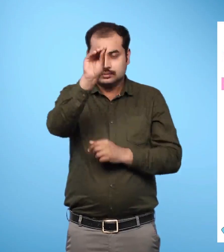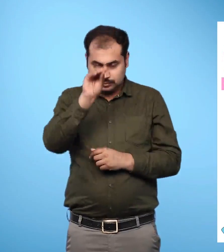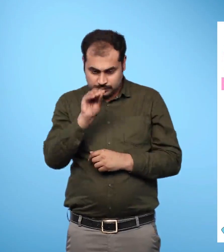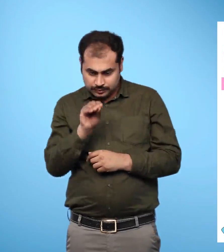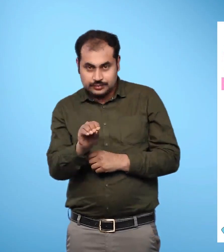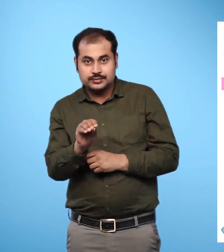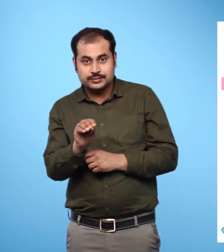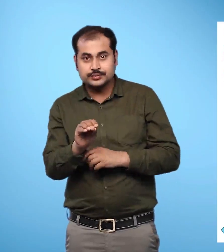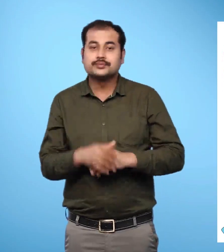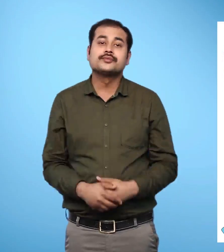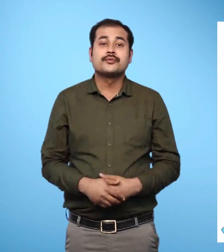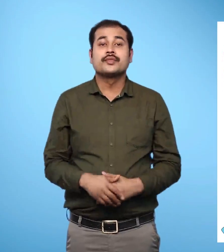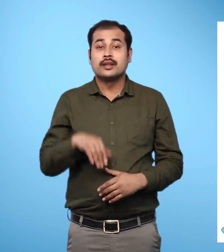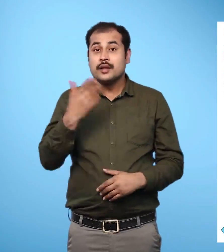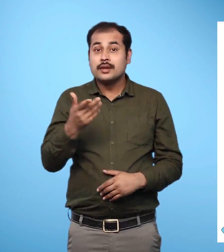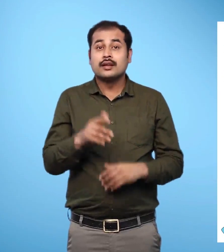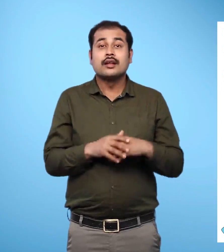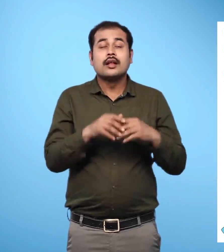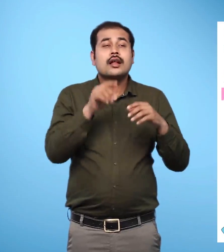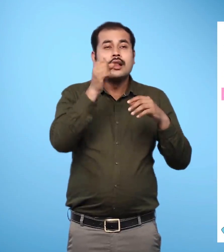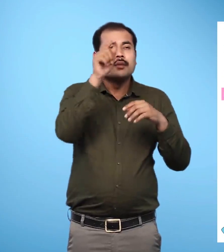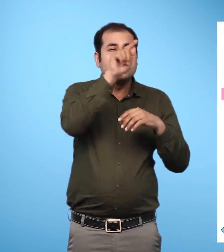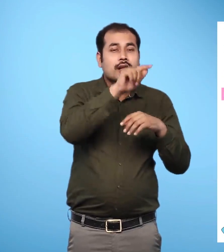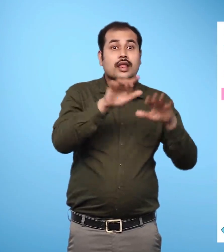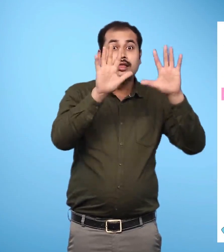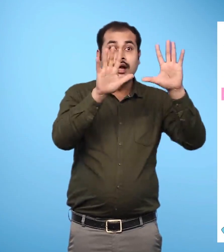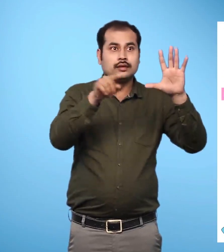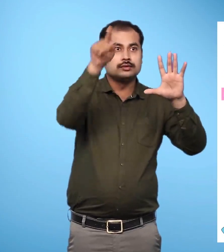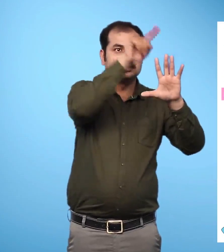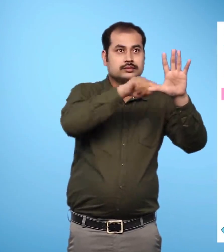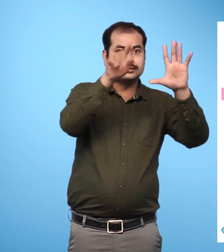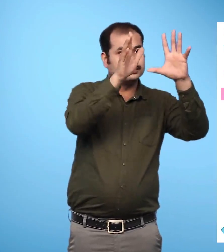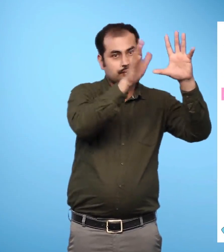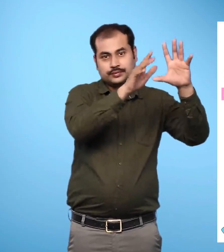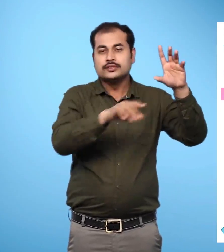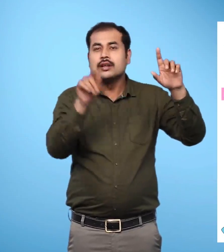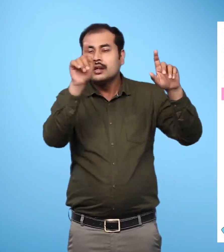Also write, how many 10 and ones? Also